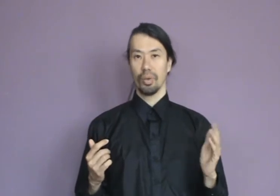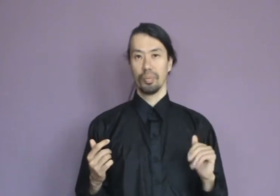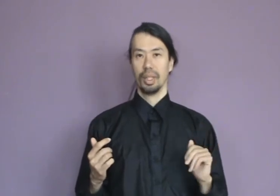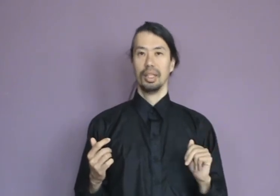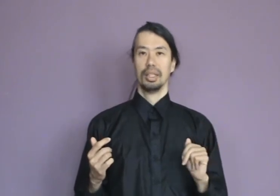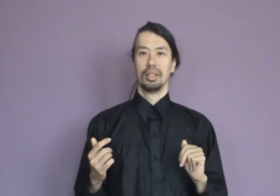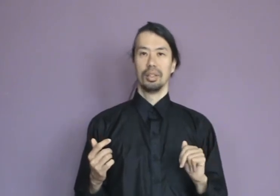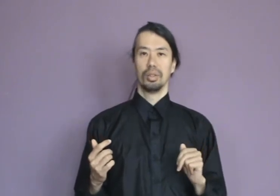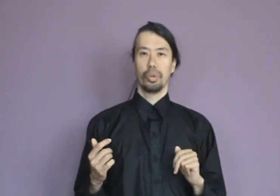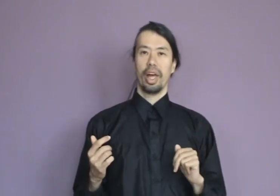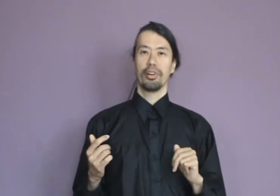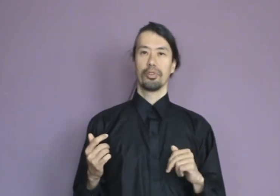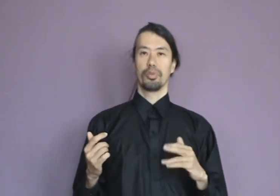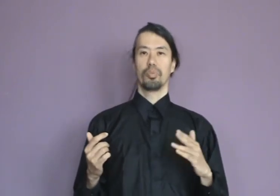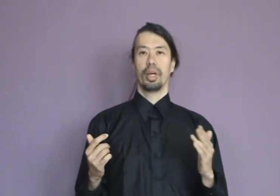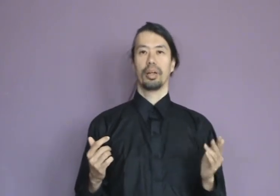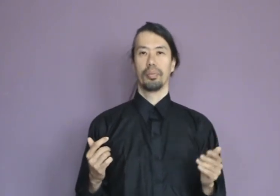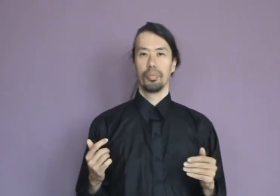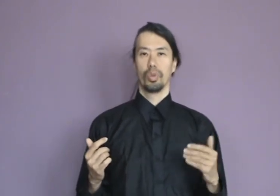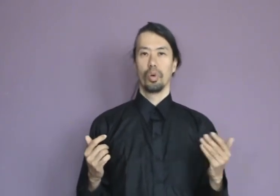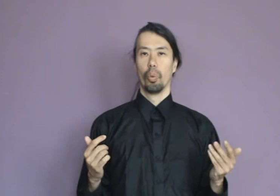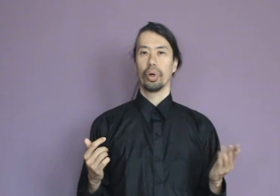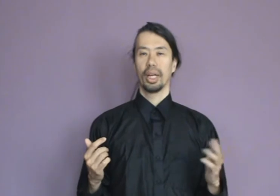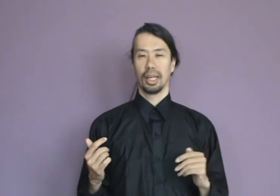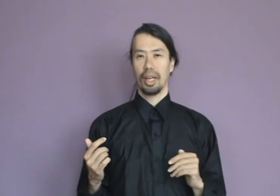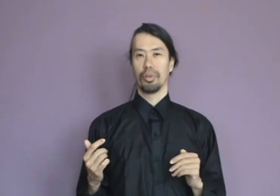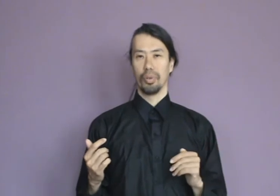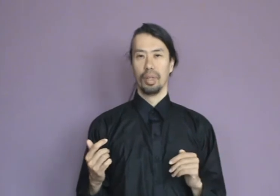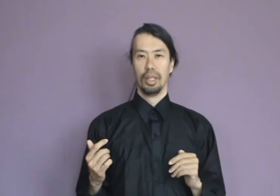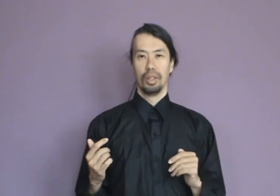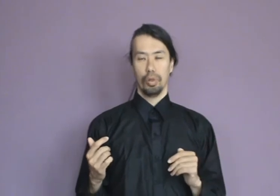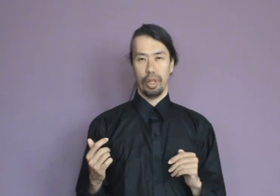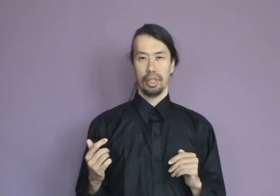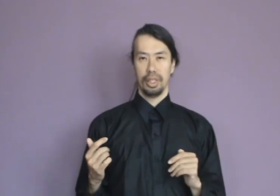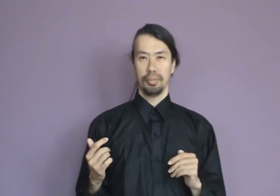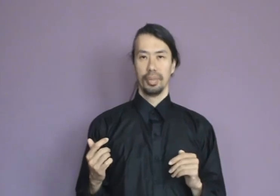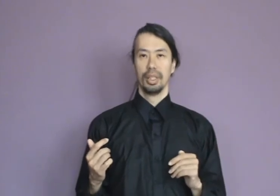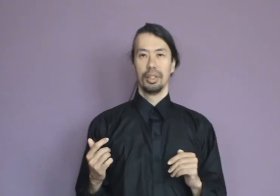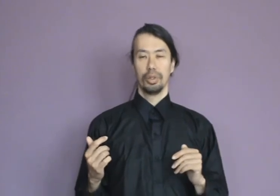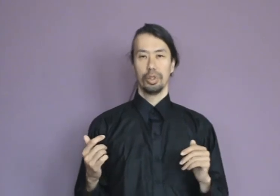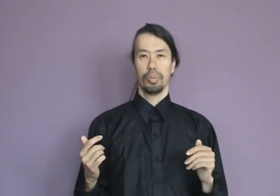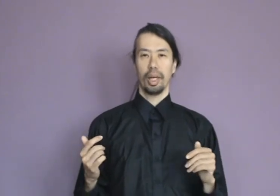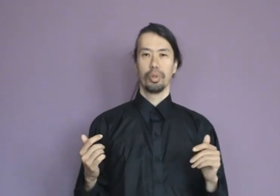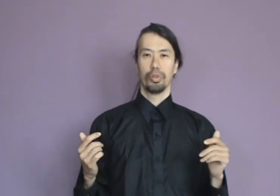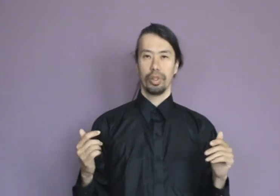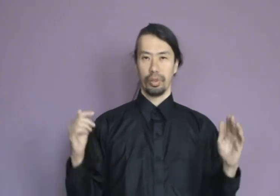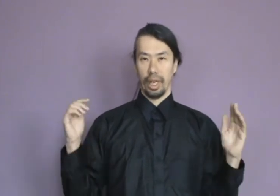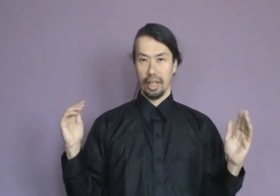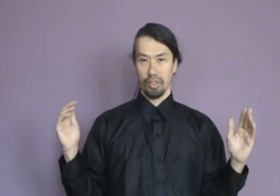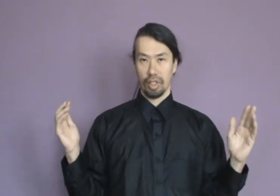So, to have like a working level of energy, you should be able to feel your hands at